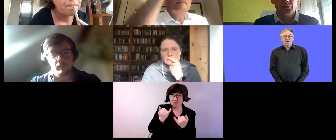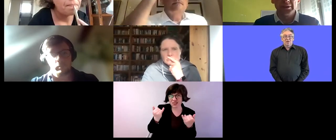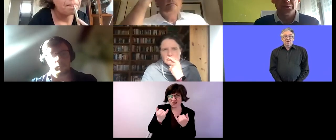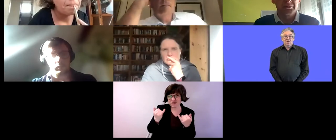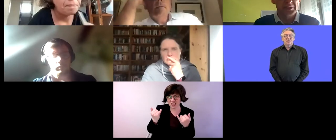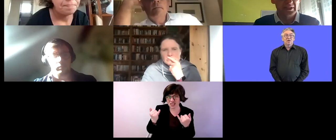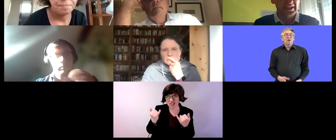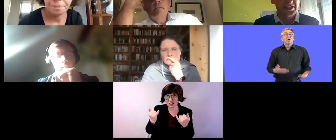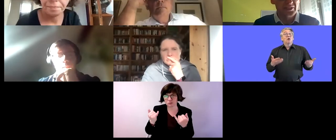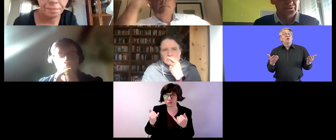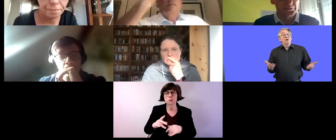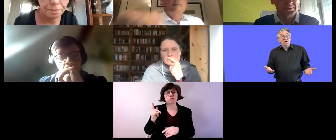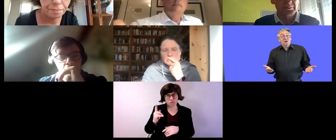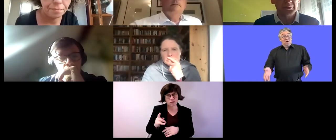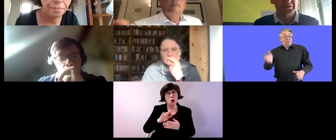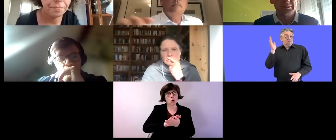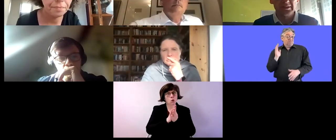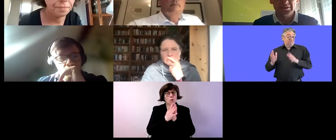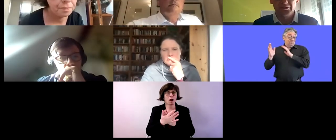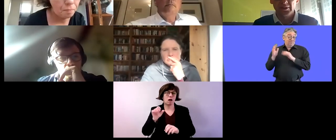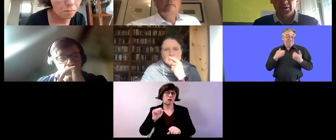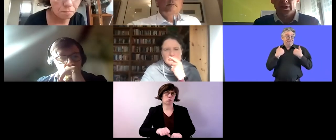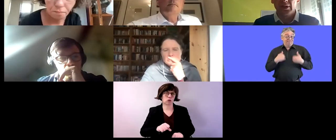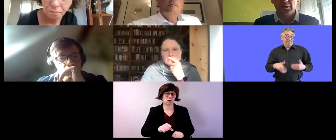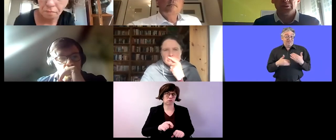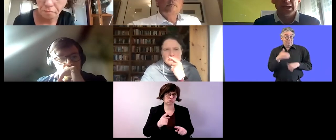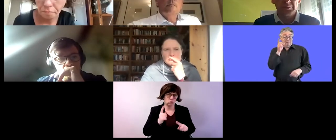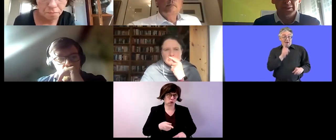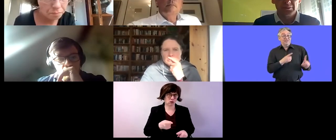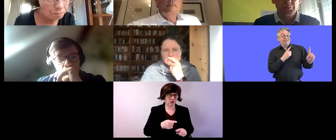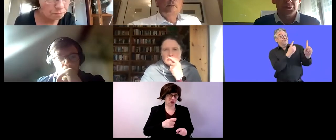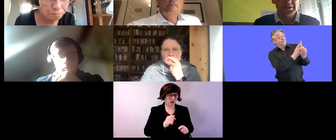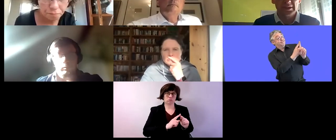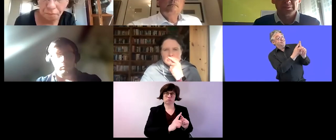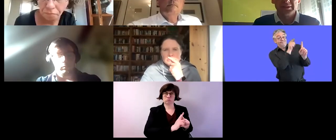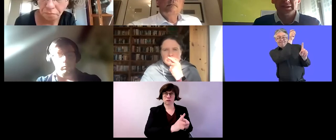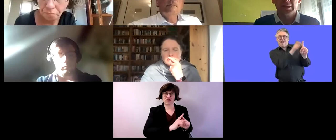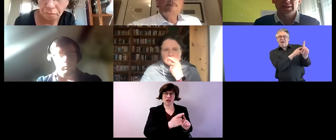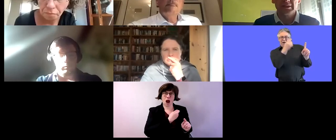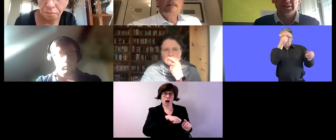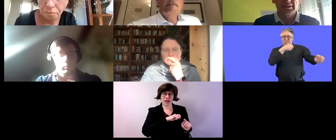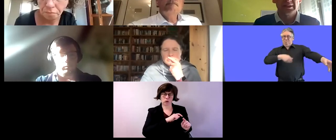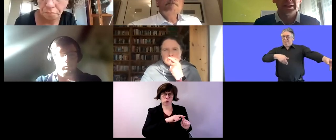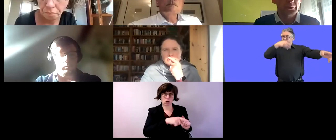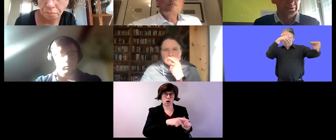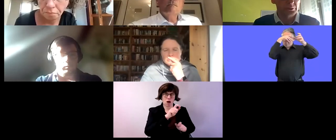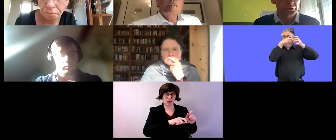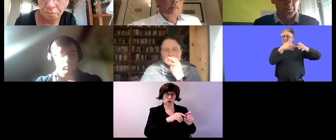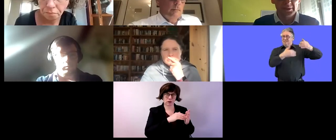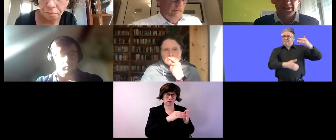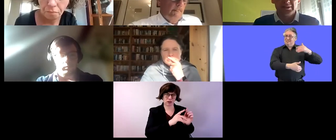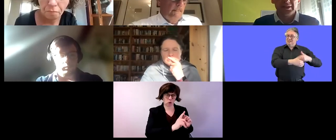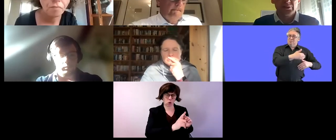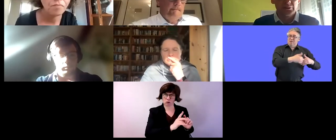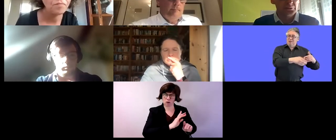of going to a special agency for people with disabilities uh to help them supporting them in in their way to a